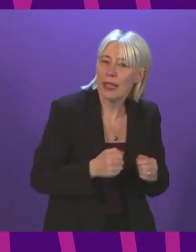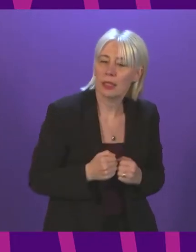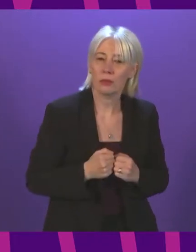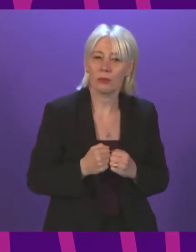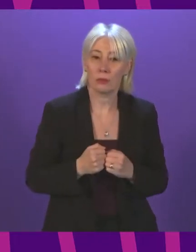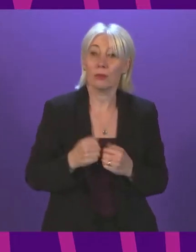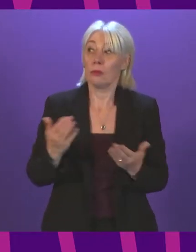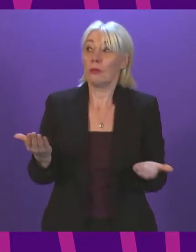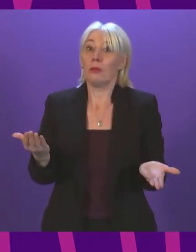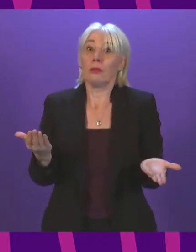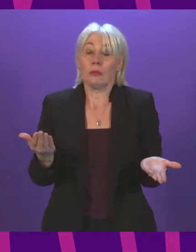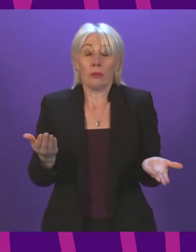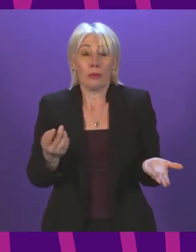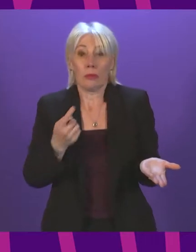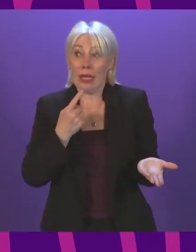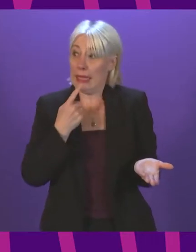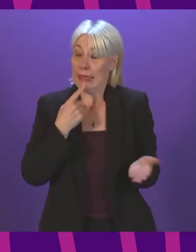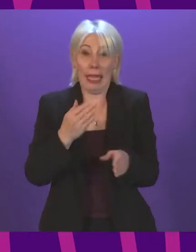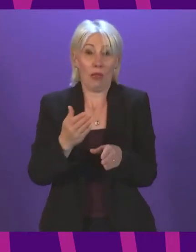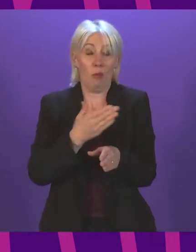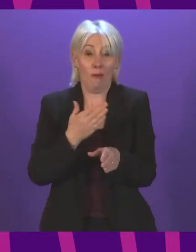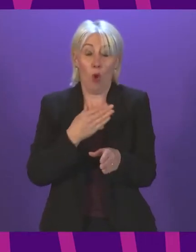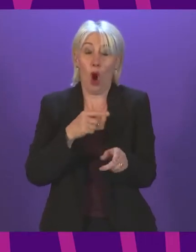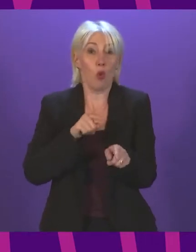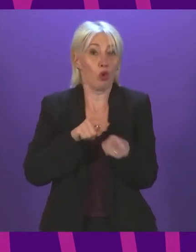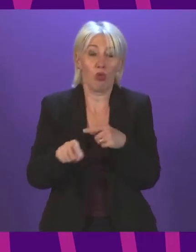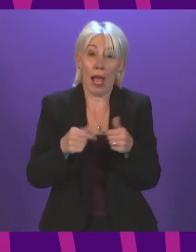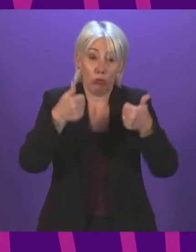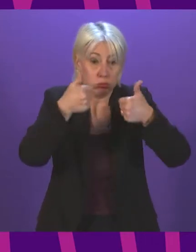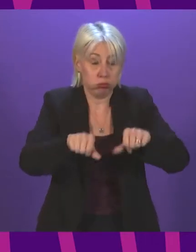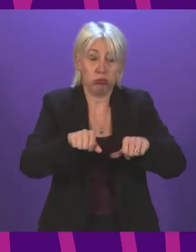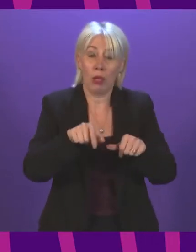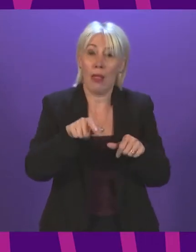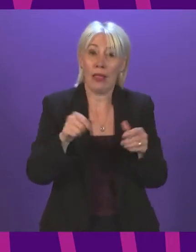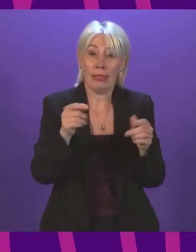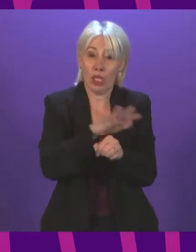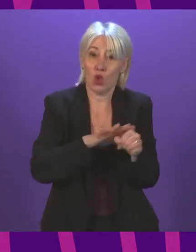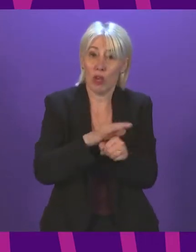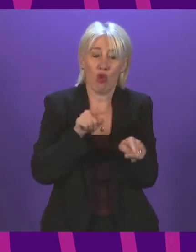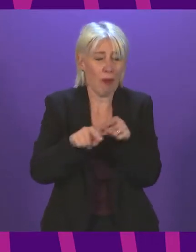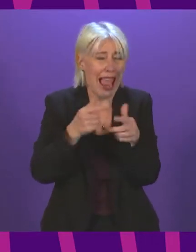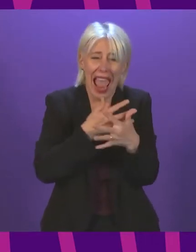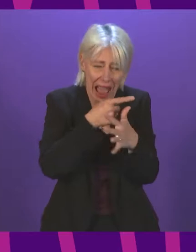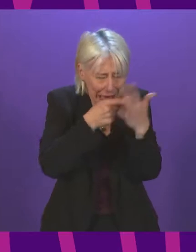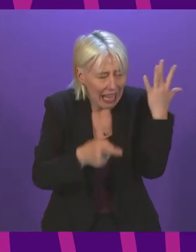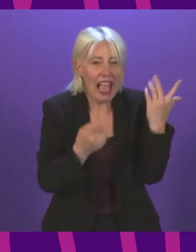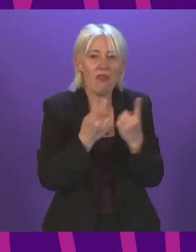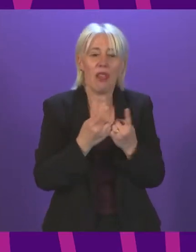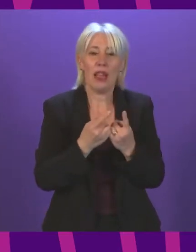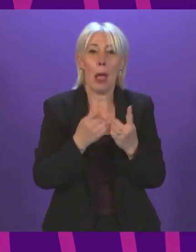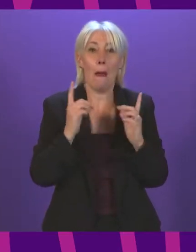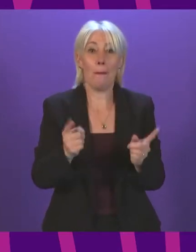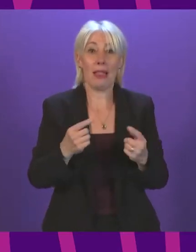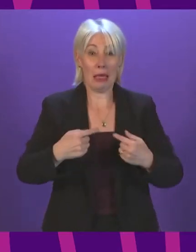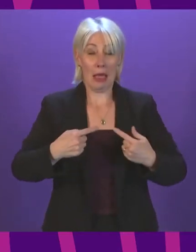Of course, as has previously stated, we will be doing everything we can to try and resolve this situation. But again, this is one where not all the levers of this